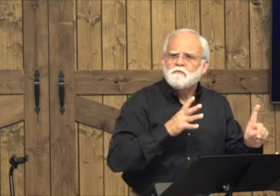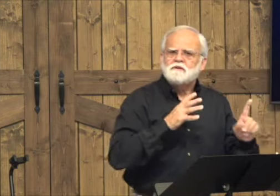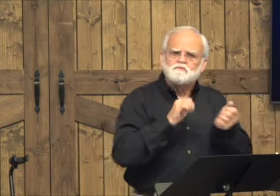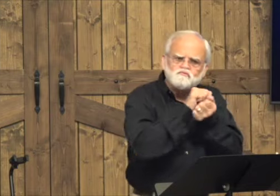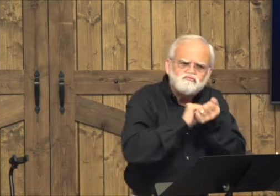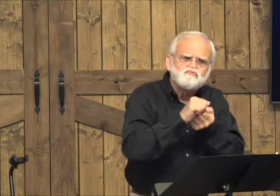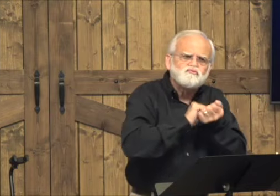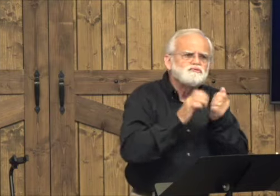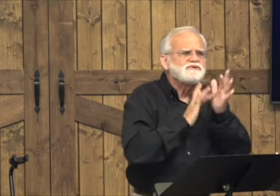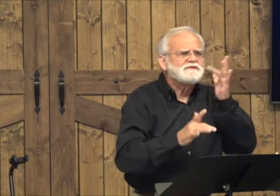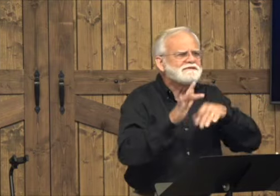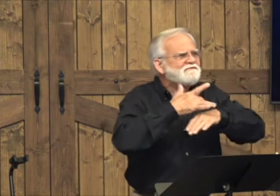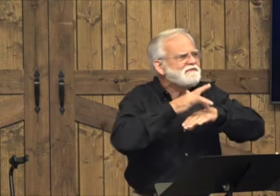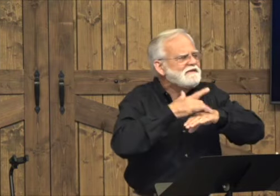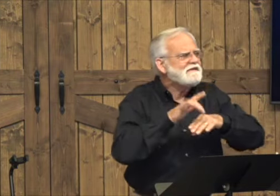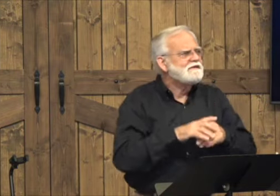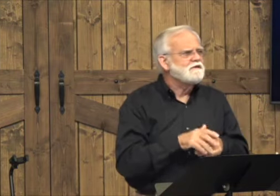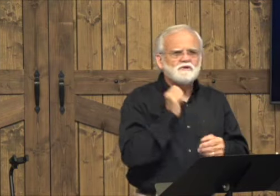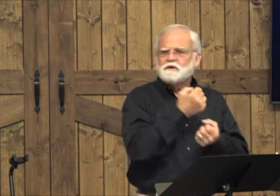The woman who watched Jesus' feet